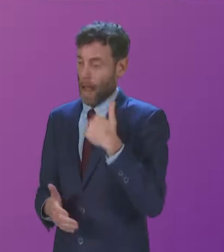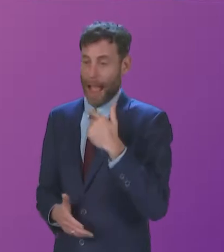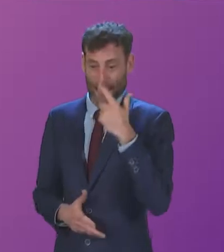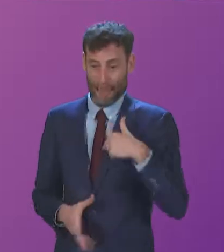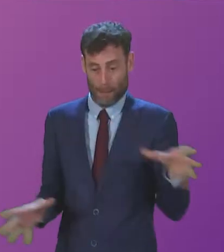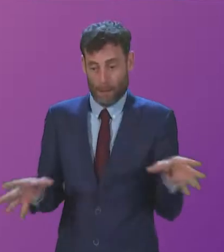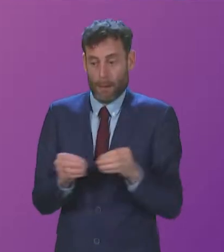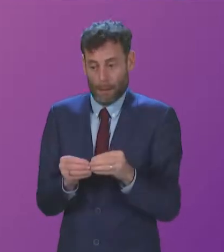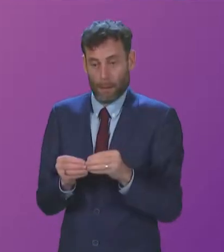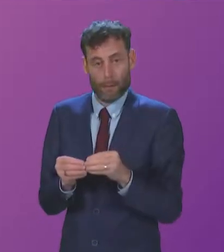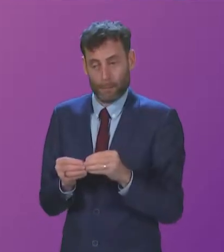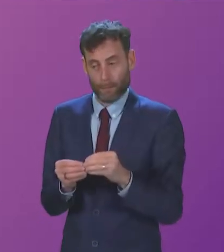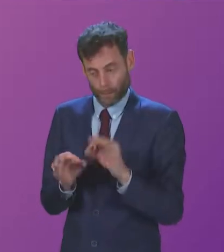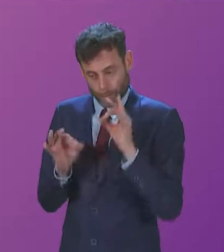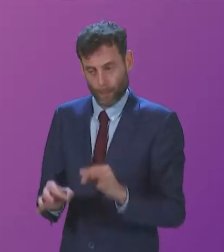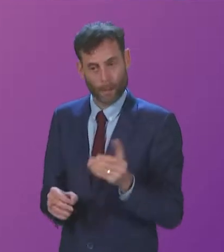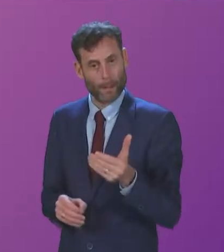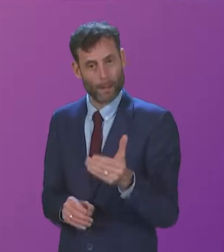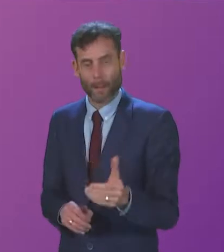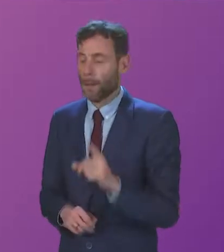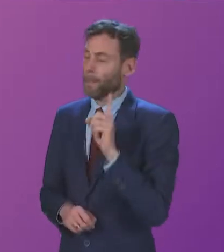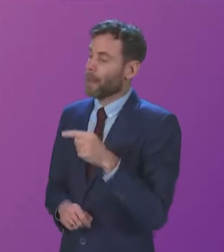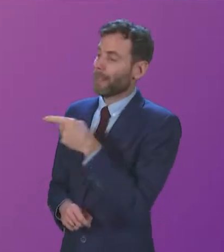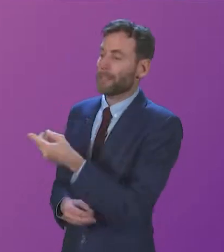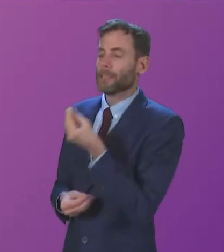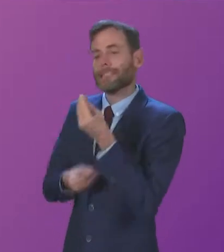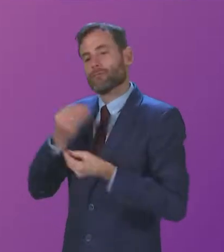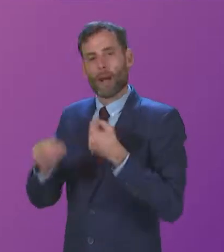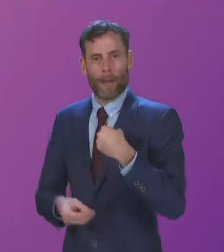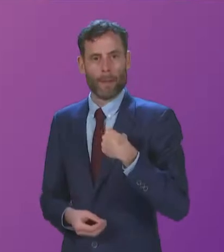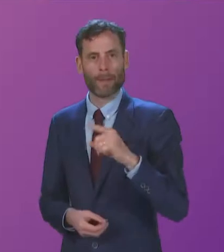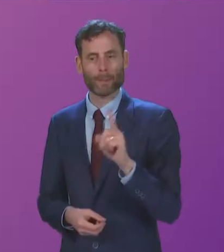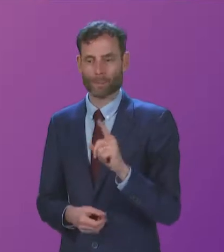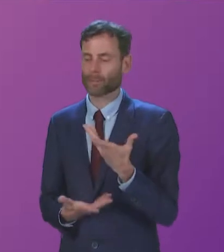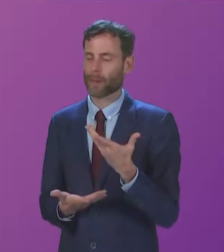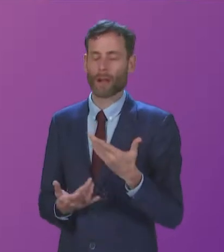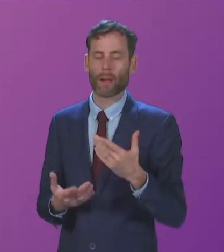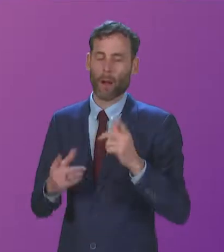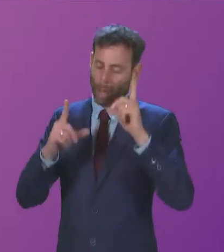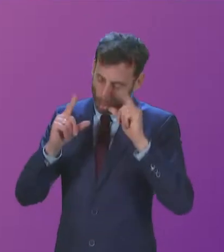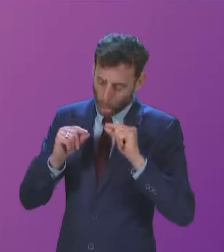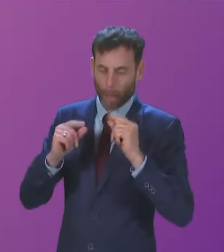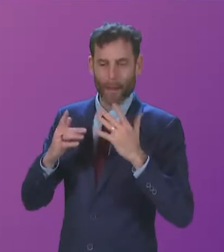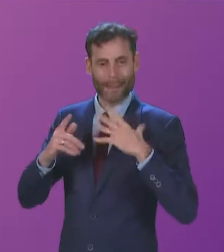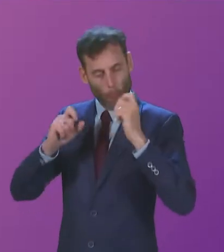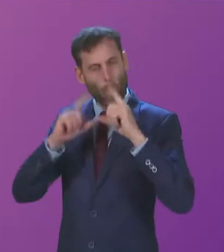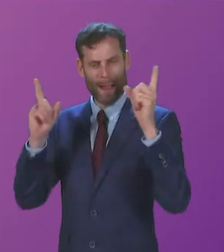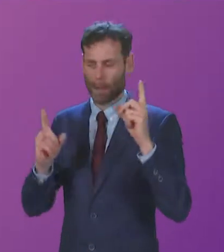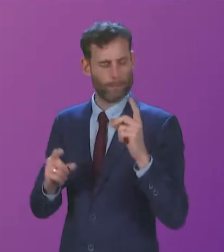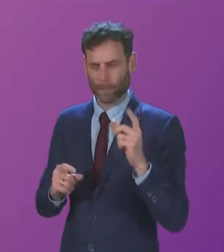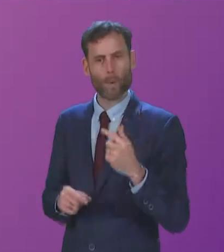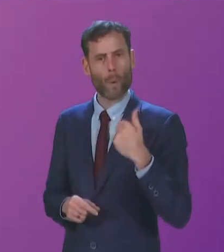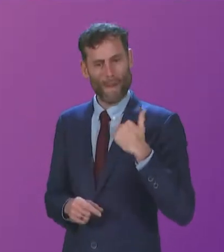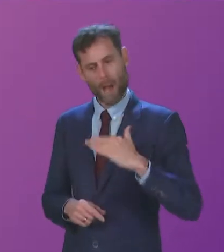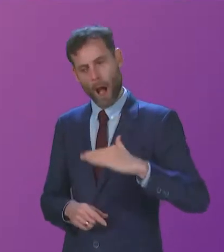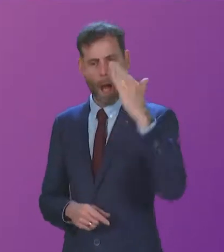him that figure in detail too. But I don't accept his characterisation in relation to this government's action on the NHS. We have highest staffing